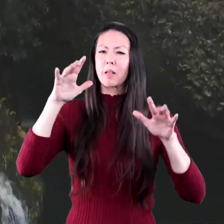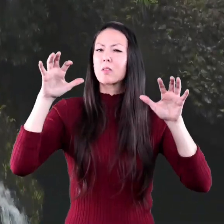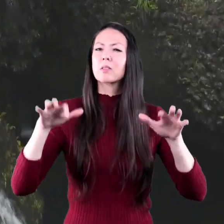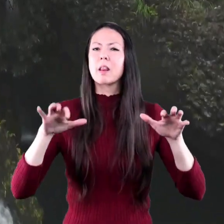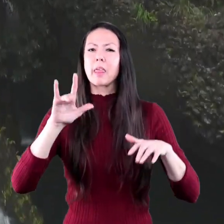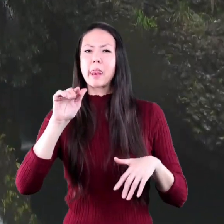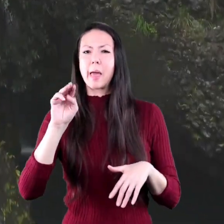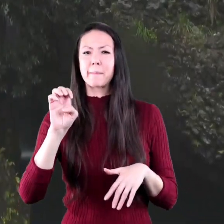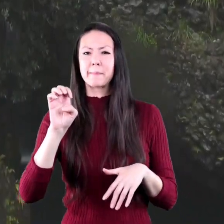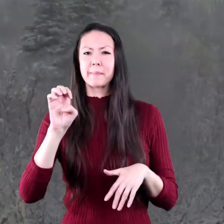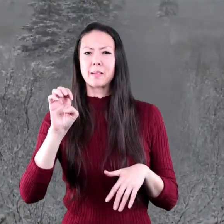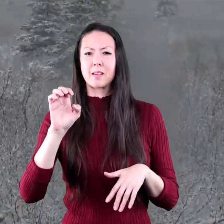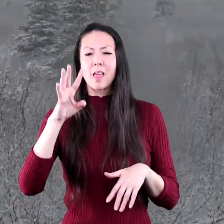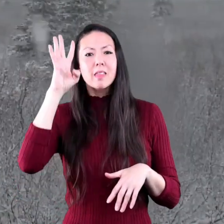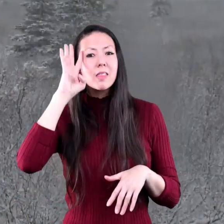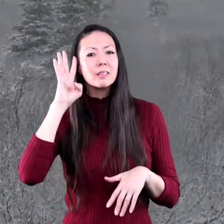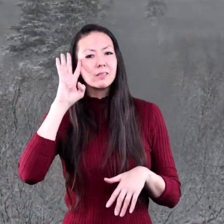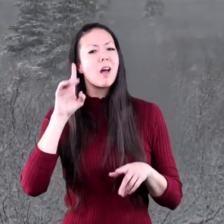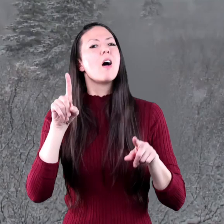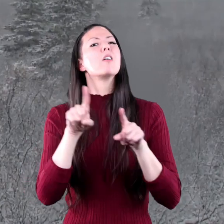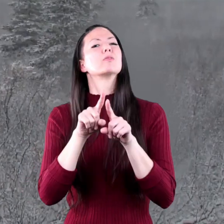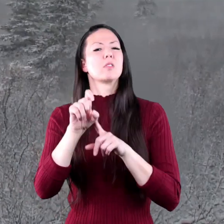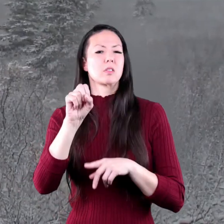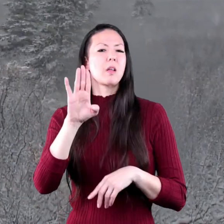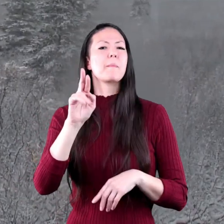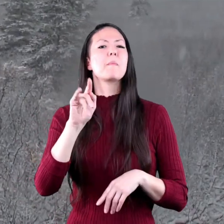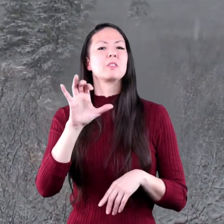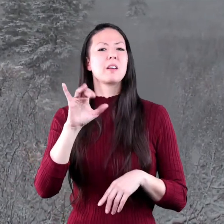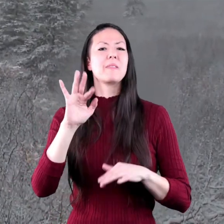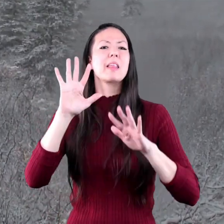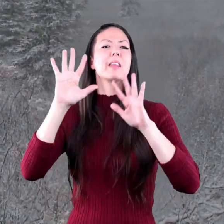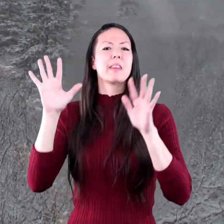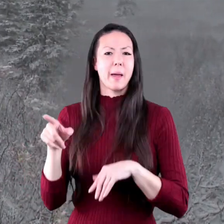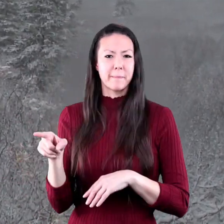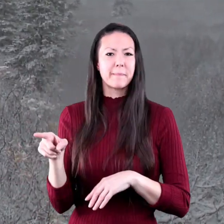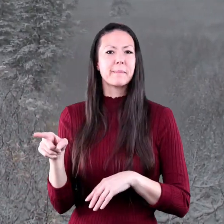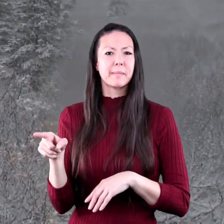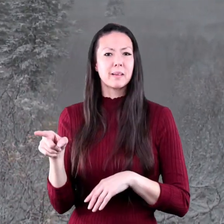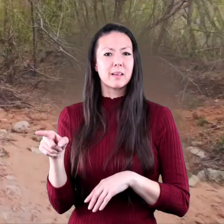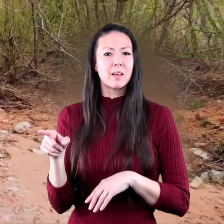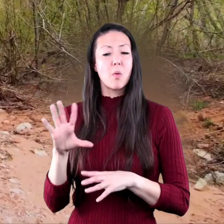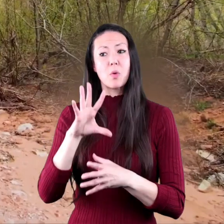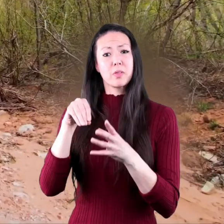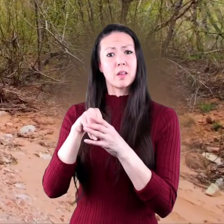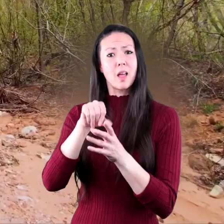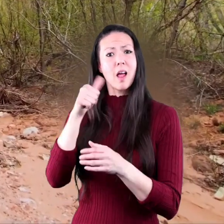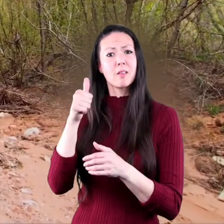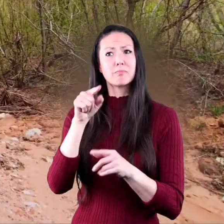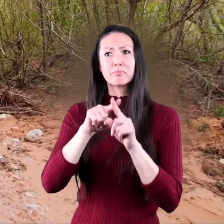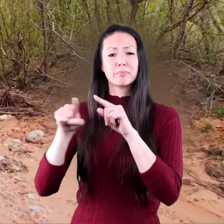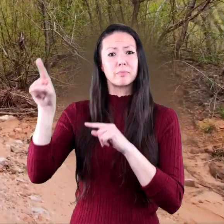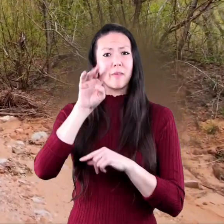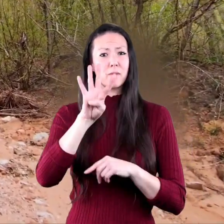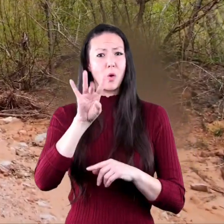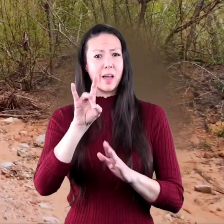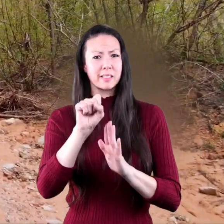climate. Alaska is part of the sub-Arctic climate. And within the other 48 states,